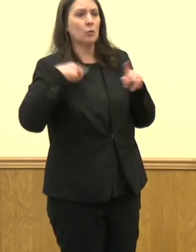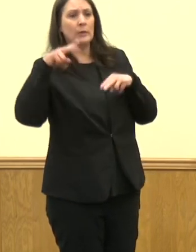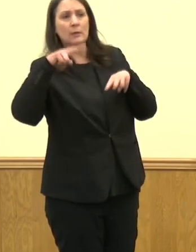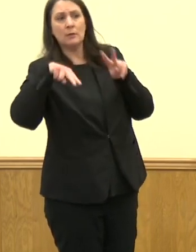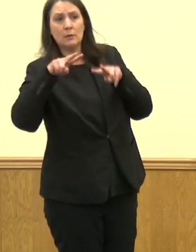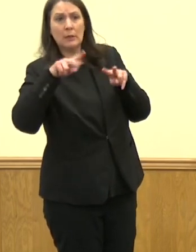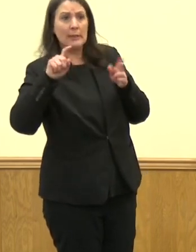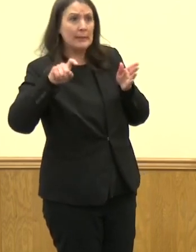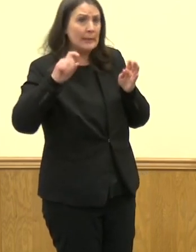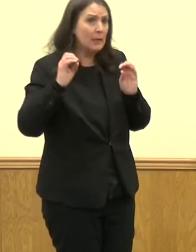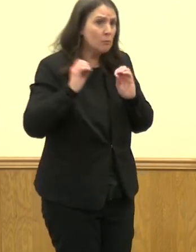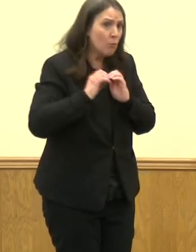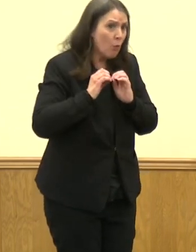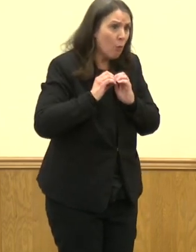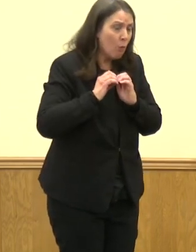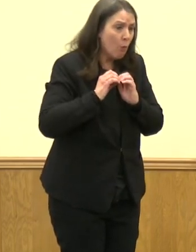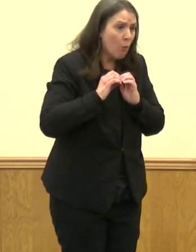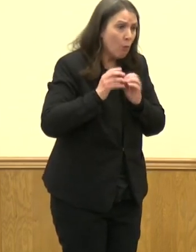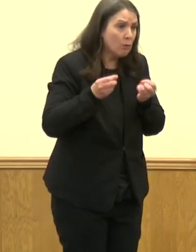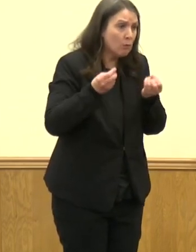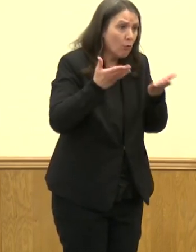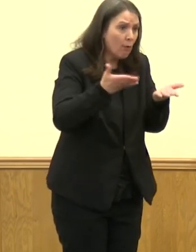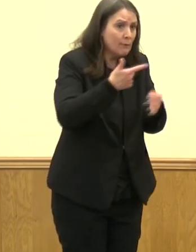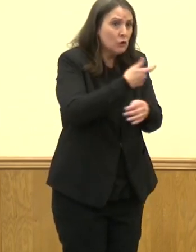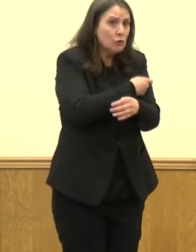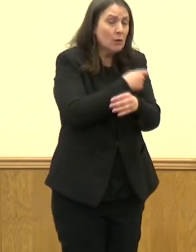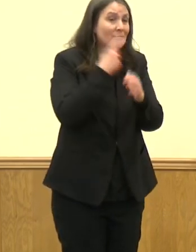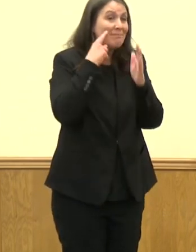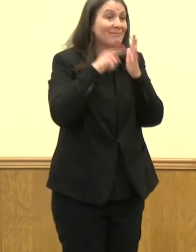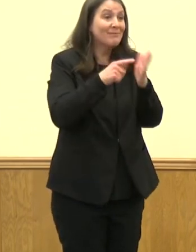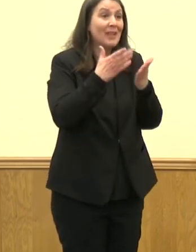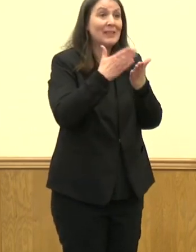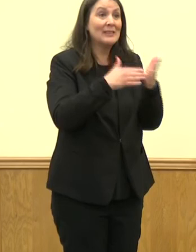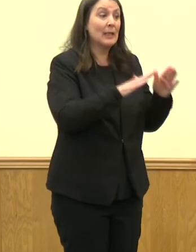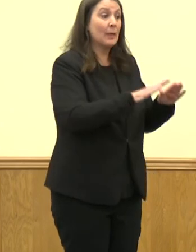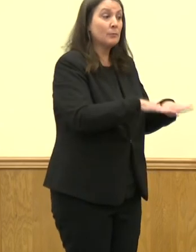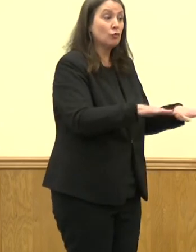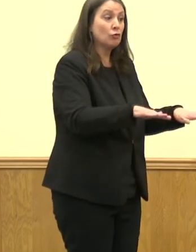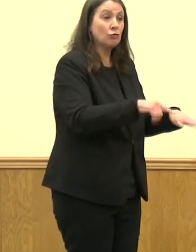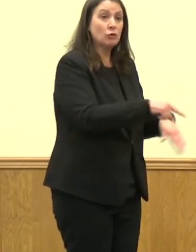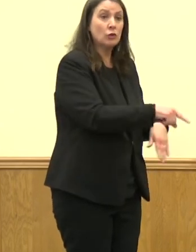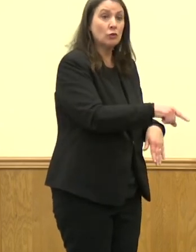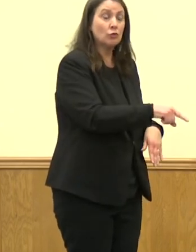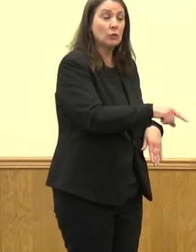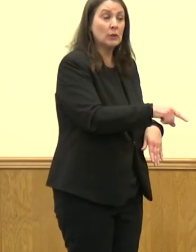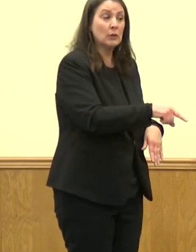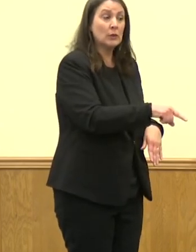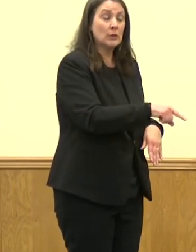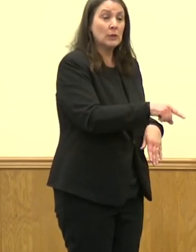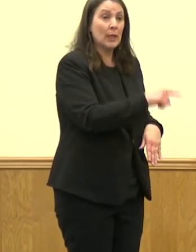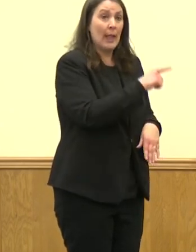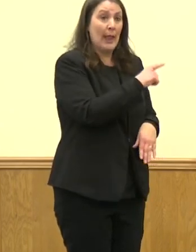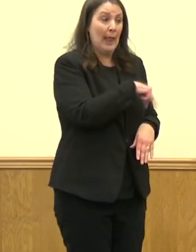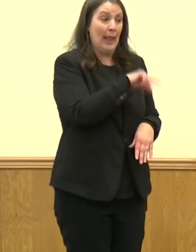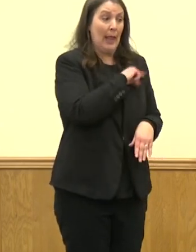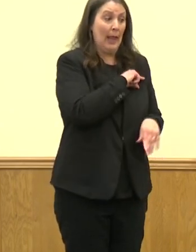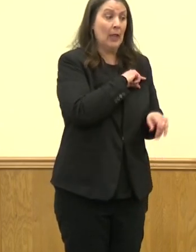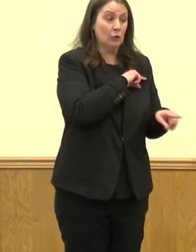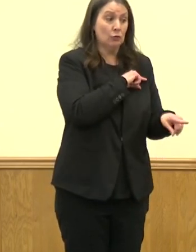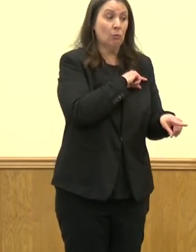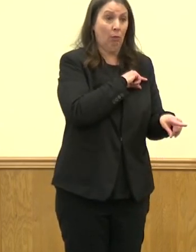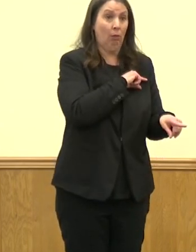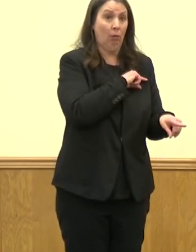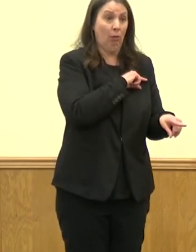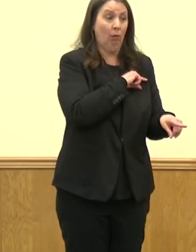see another interest, especially if, for example, some of the kids that, or groups of individuals that were eligible start coming back online